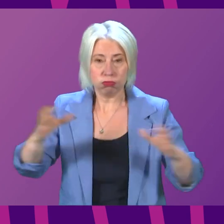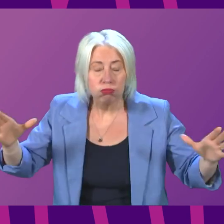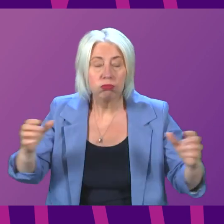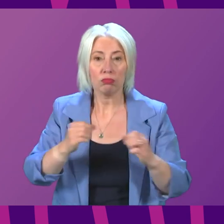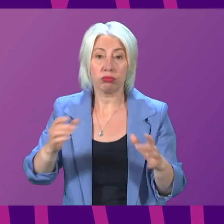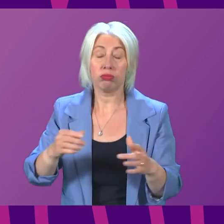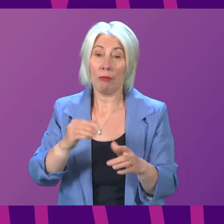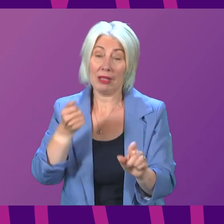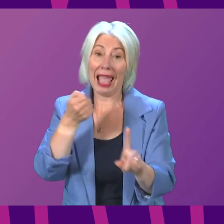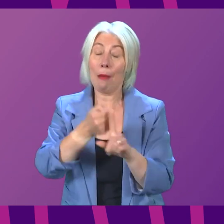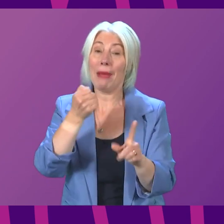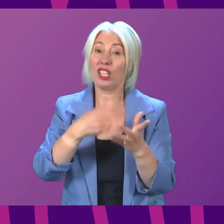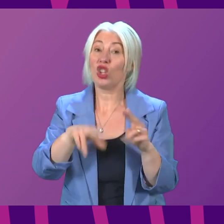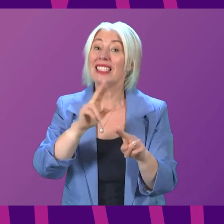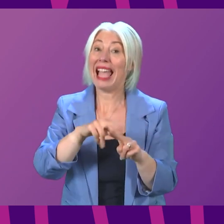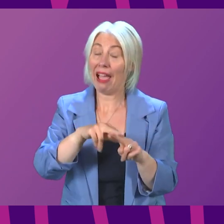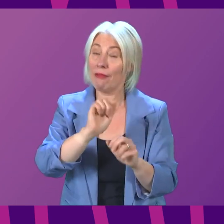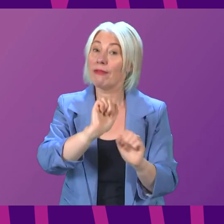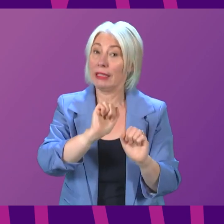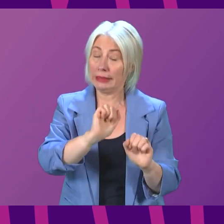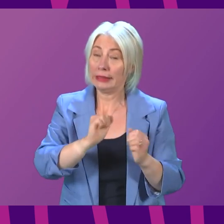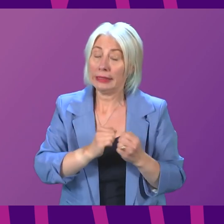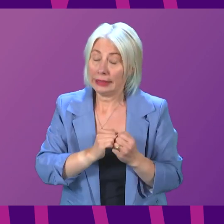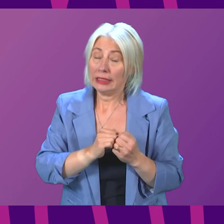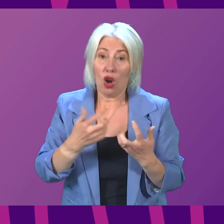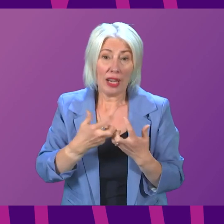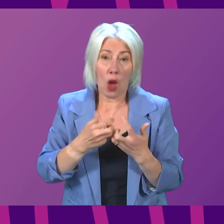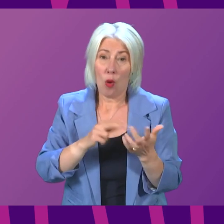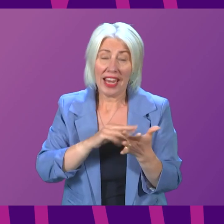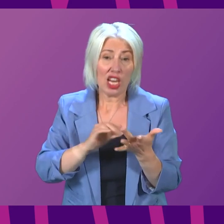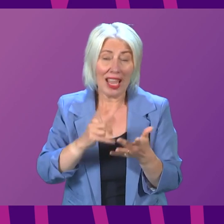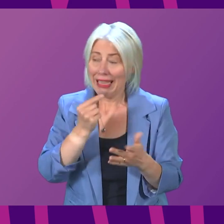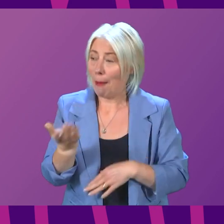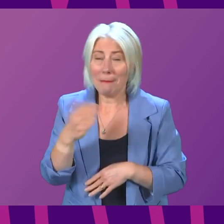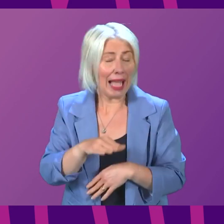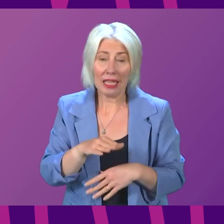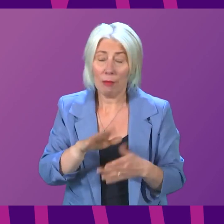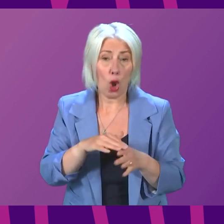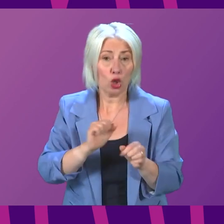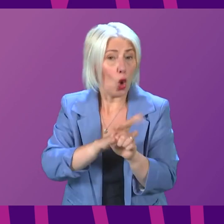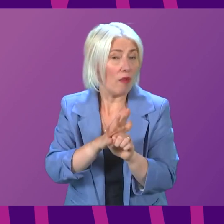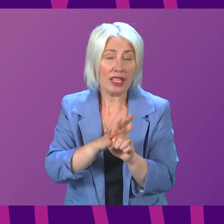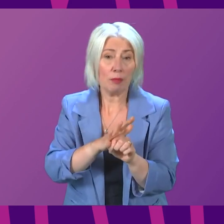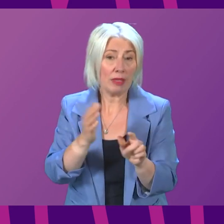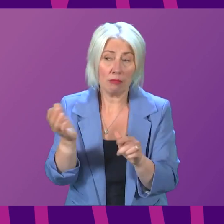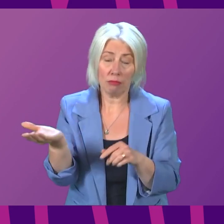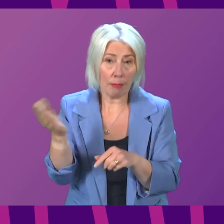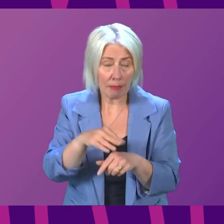on the performance of the National Health Service. Secondly, presiding officer,